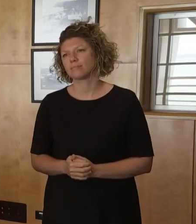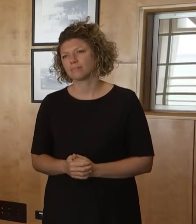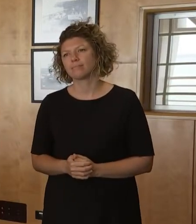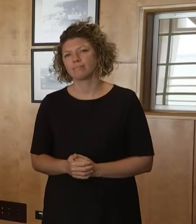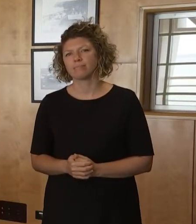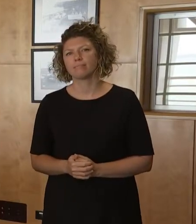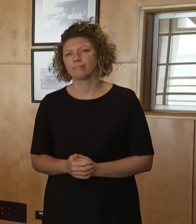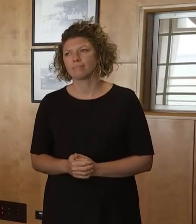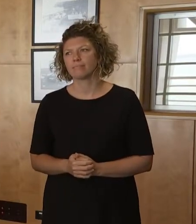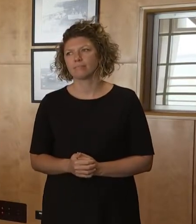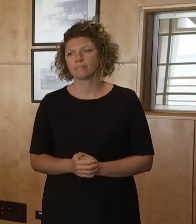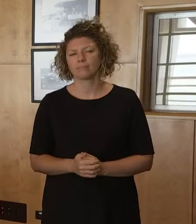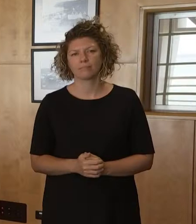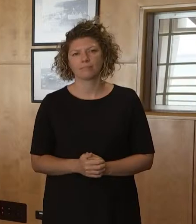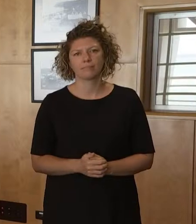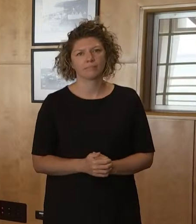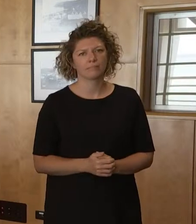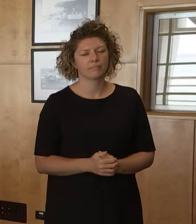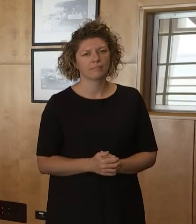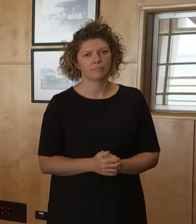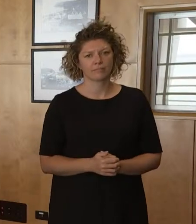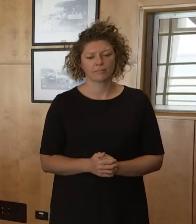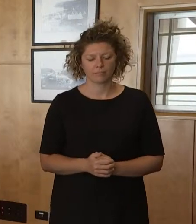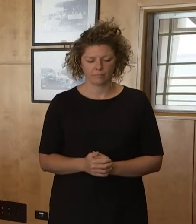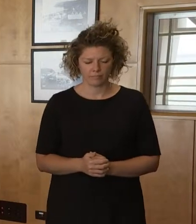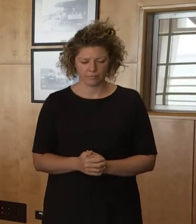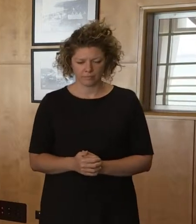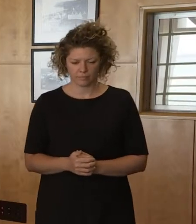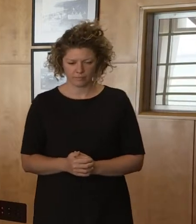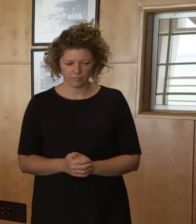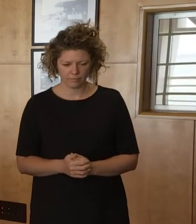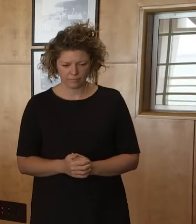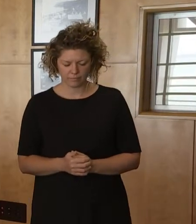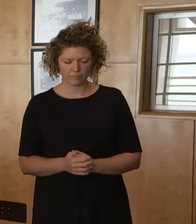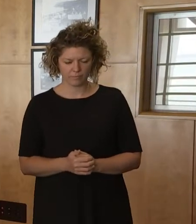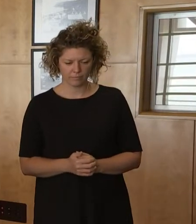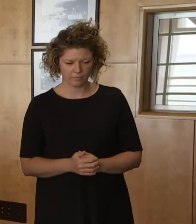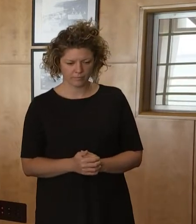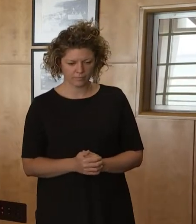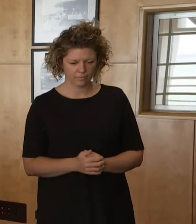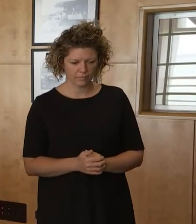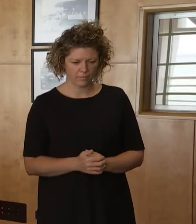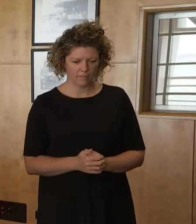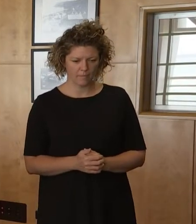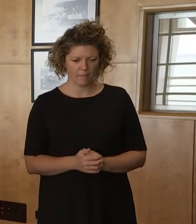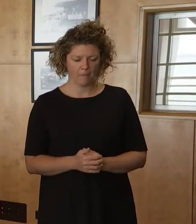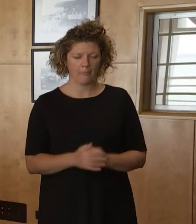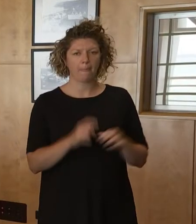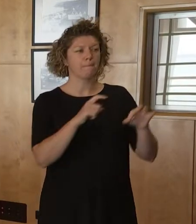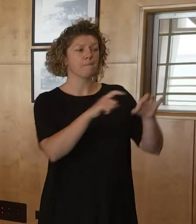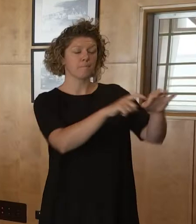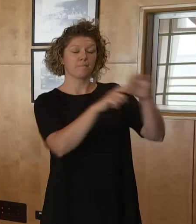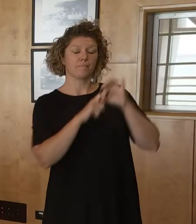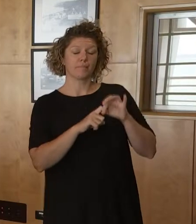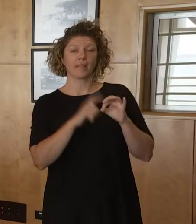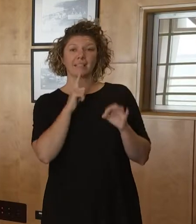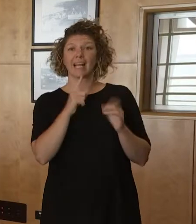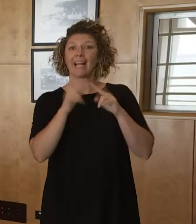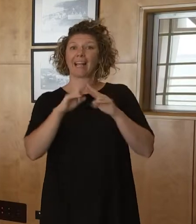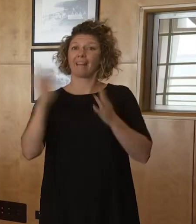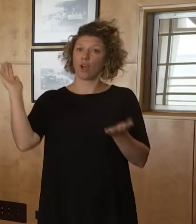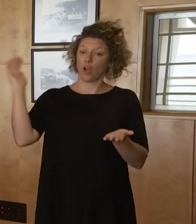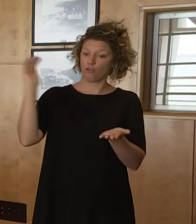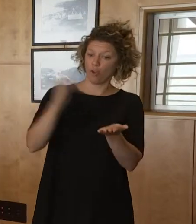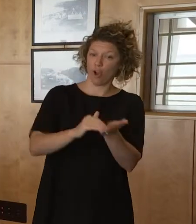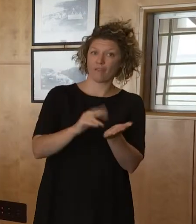you've just made. So why would the panelists to the Northern Territory ask to submit their test within two days, their rapid antigen test within two days?